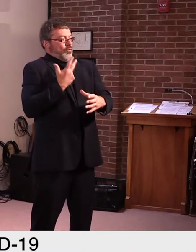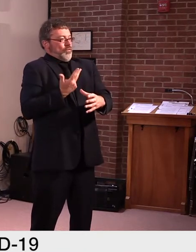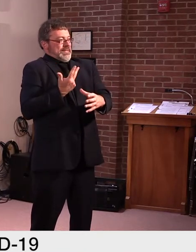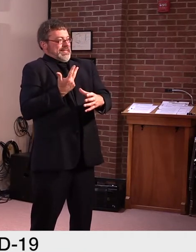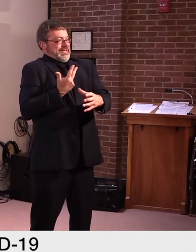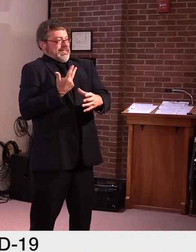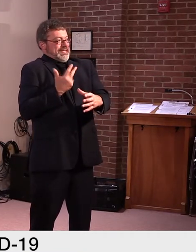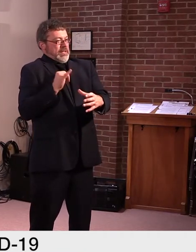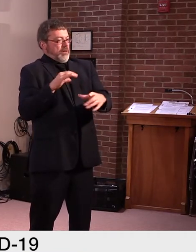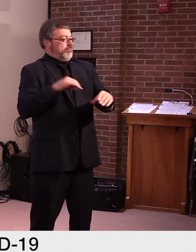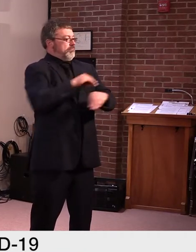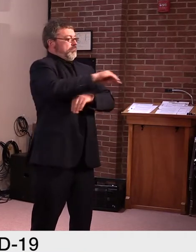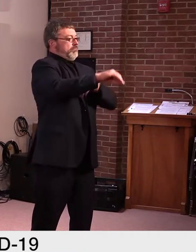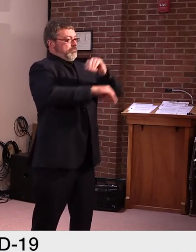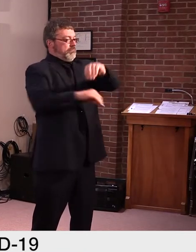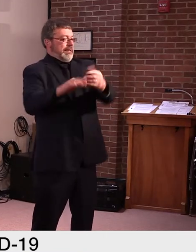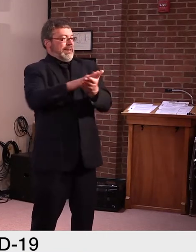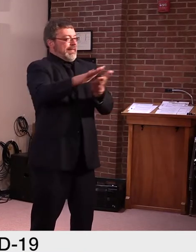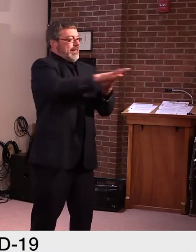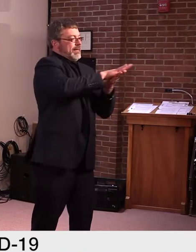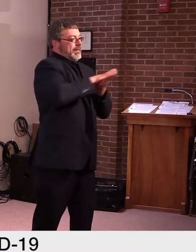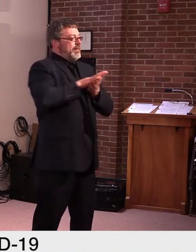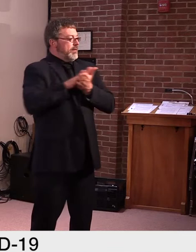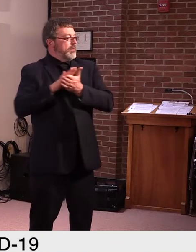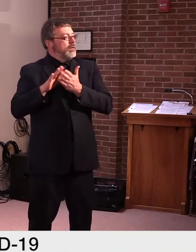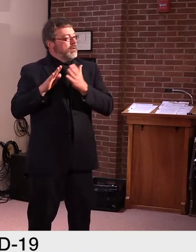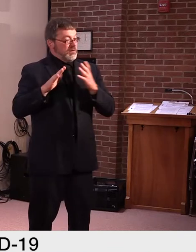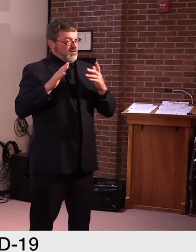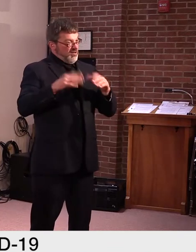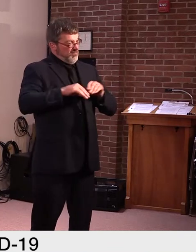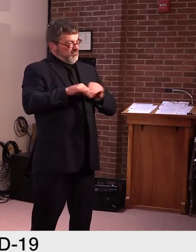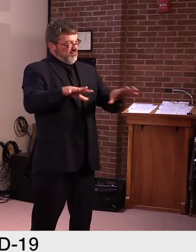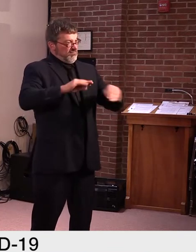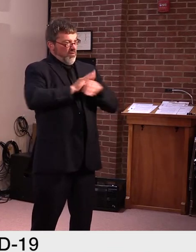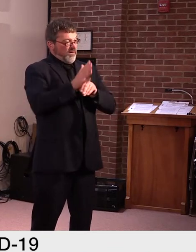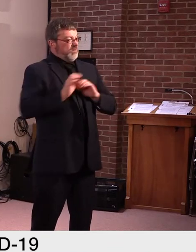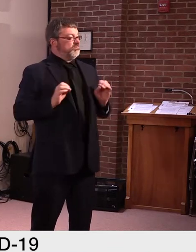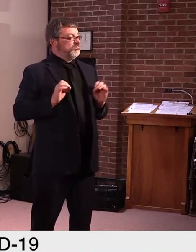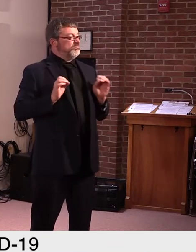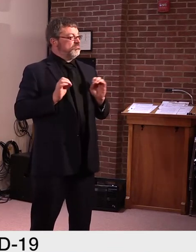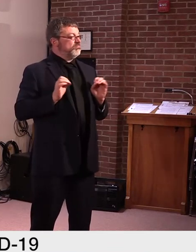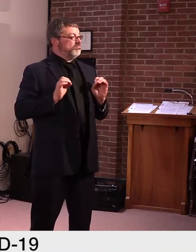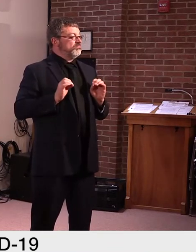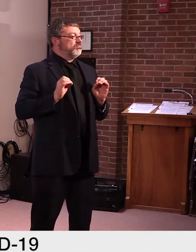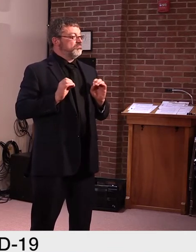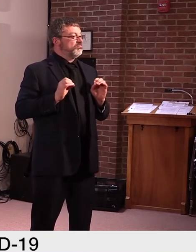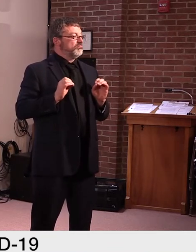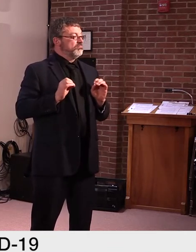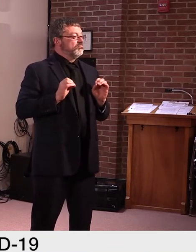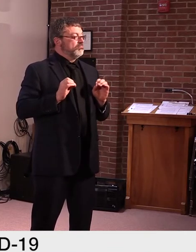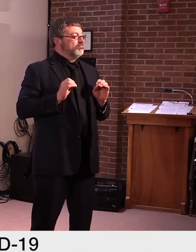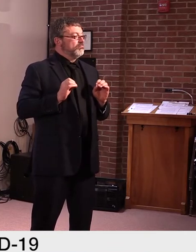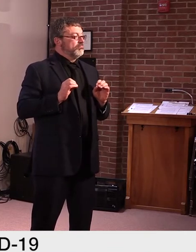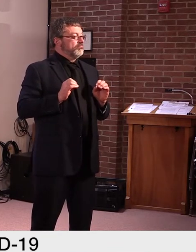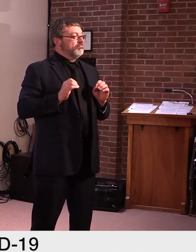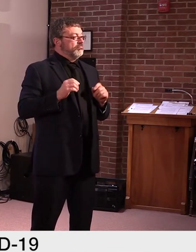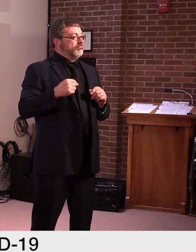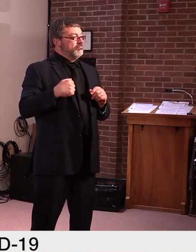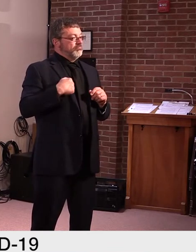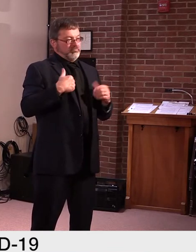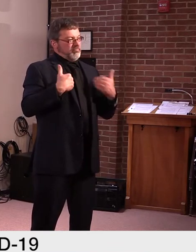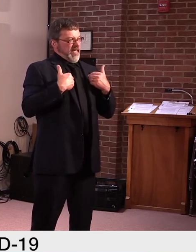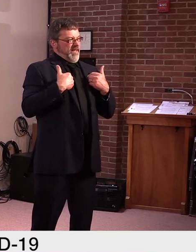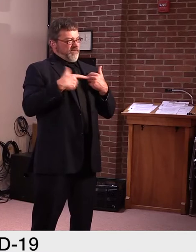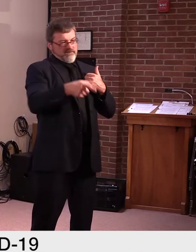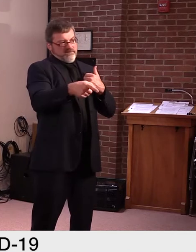of the virus. And right now, um, we have that, uh, we have that cleanliness within, within